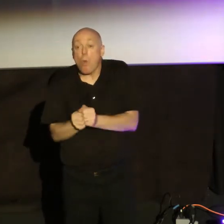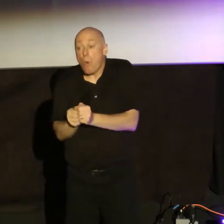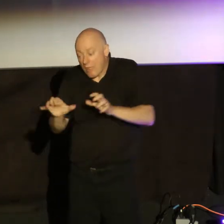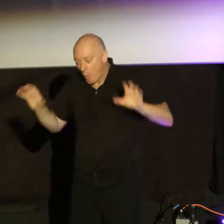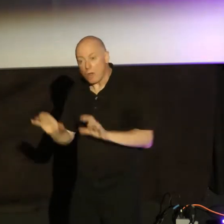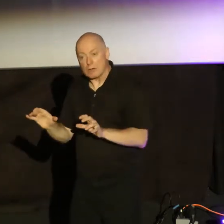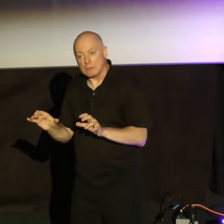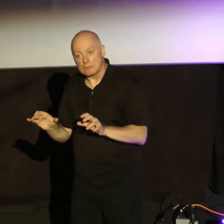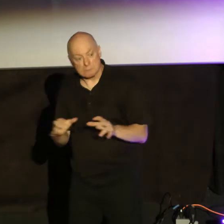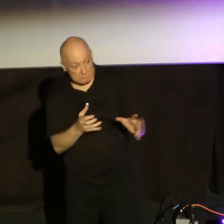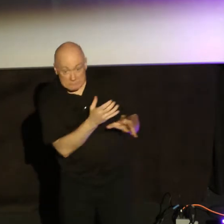save you, he says?